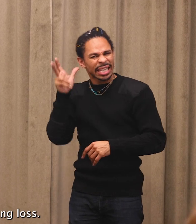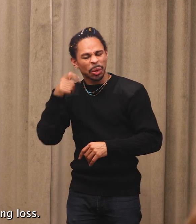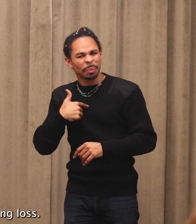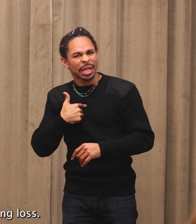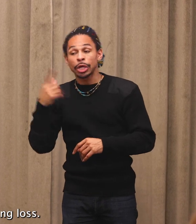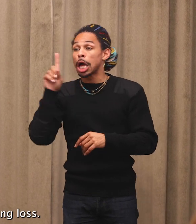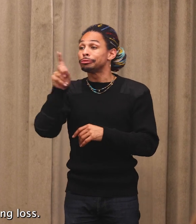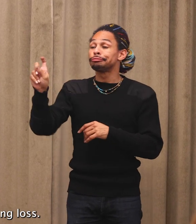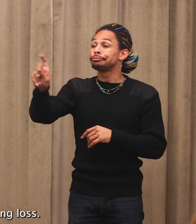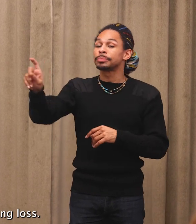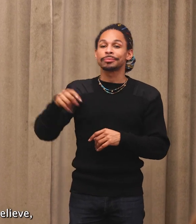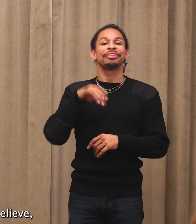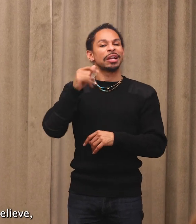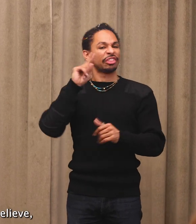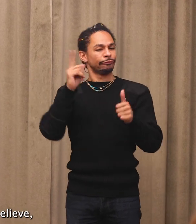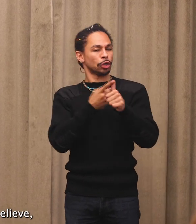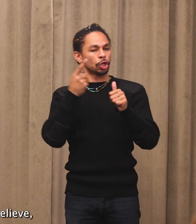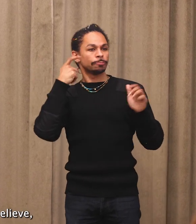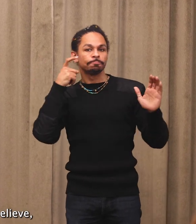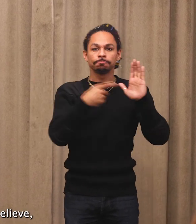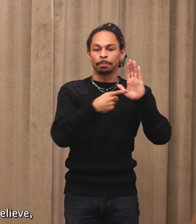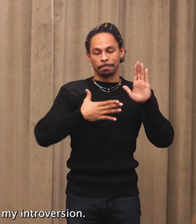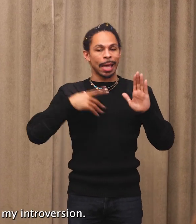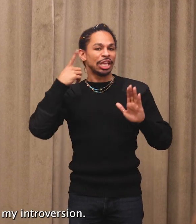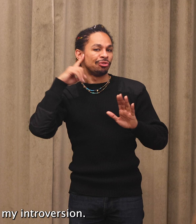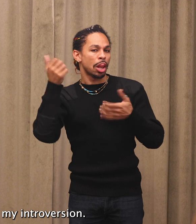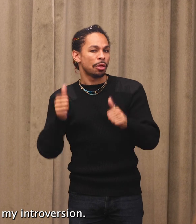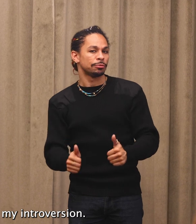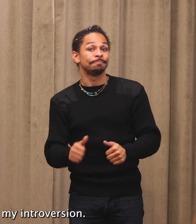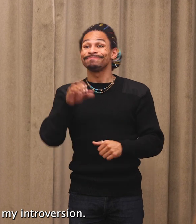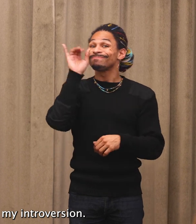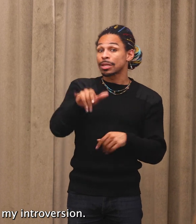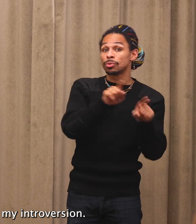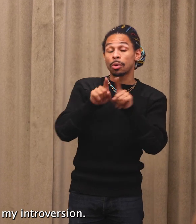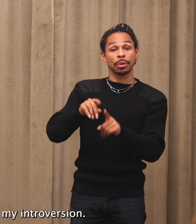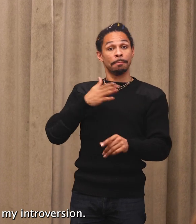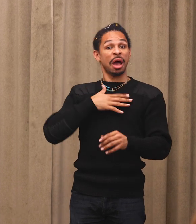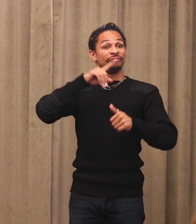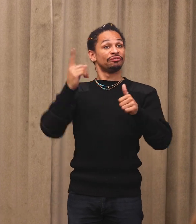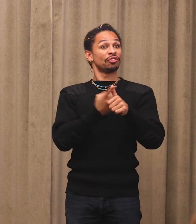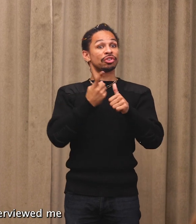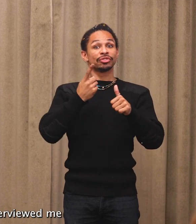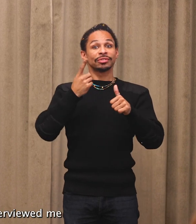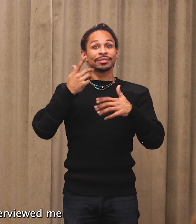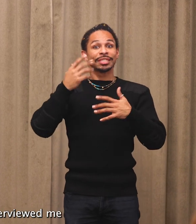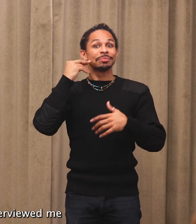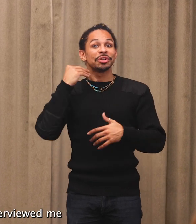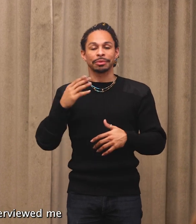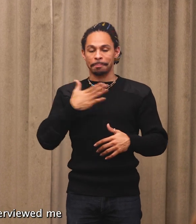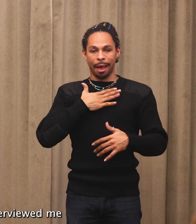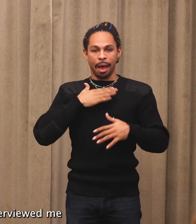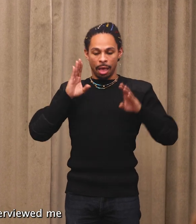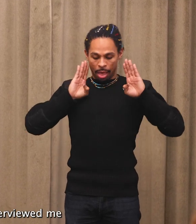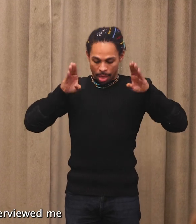of my hearing loss. It also, I believe, was the first sign of my introversion. I picture